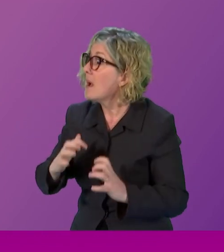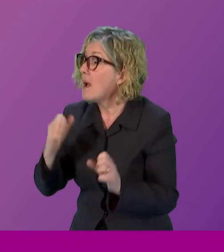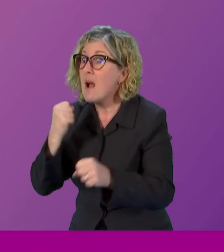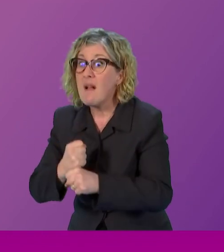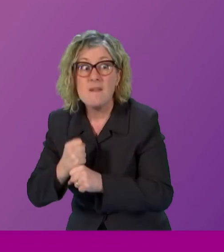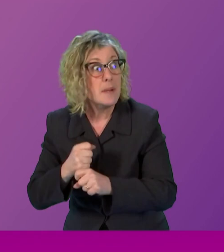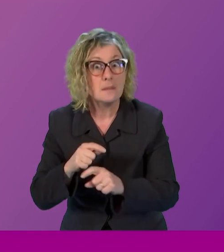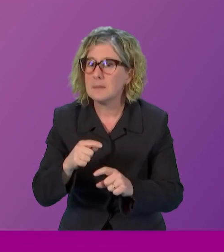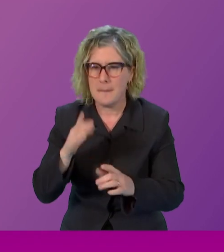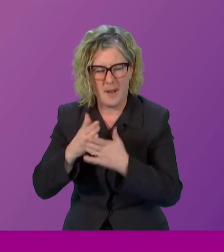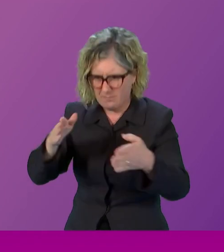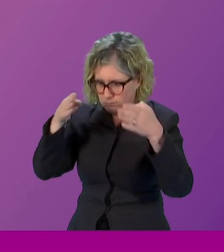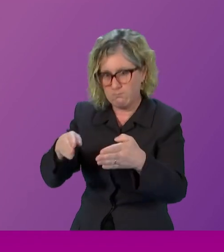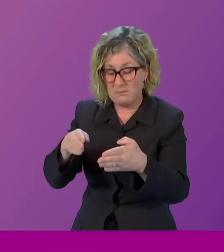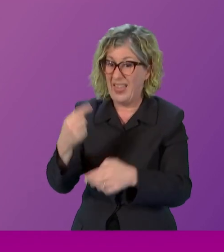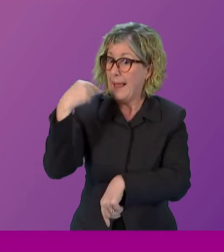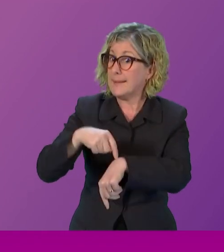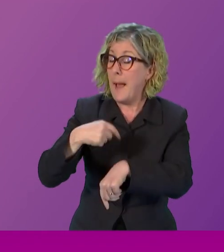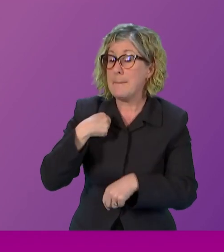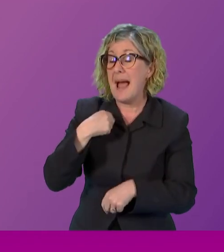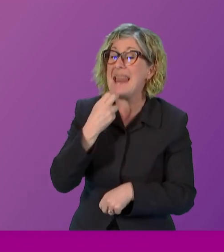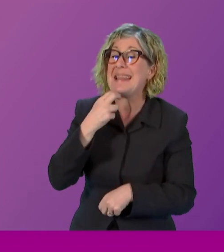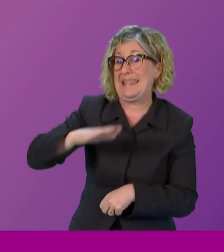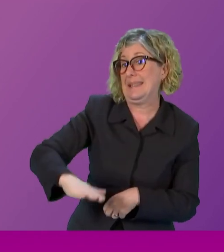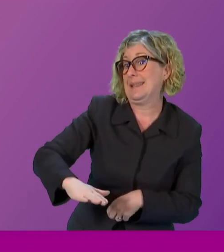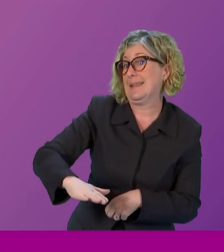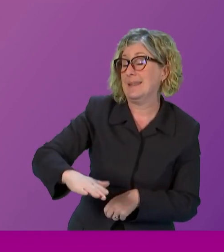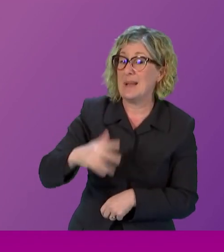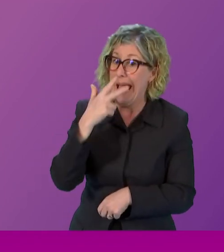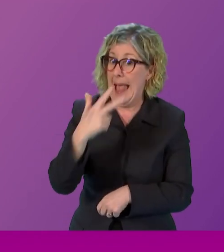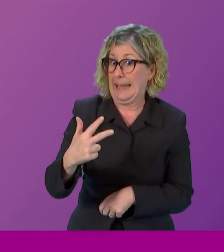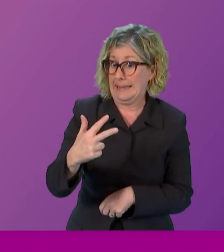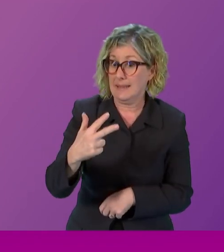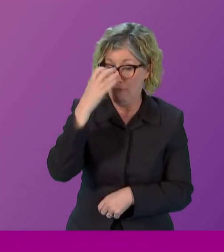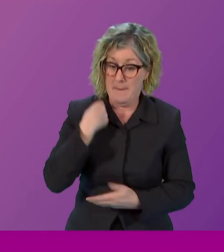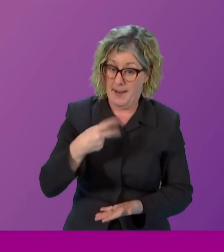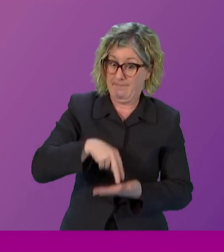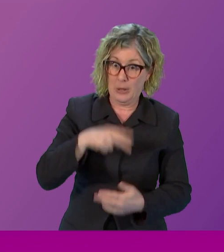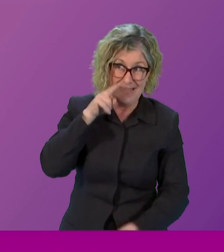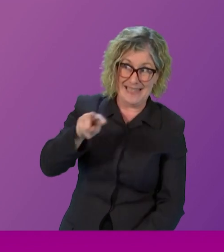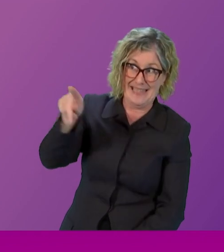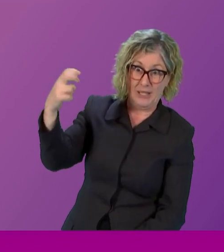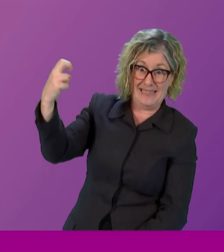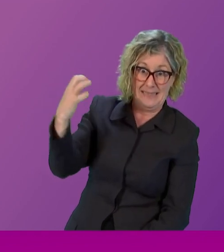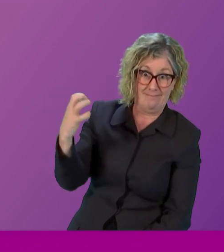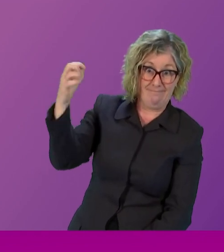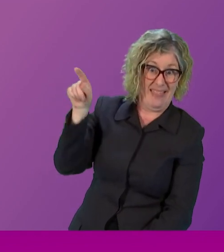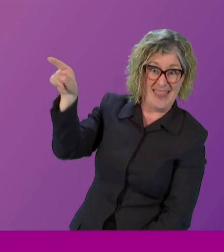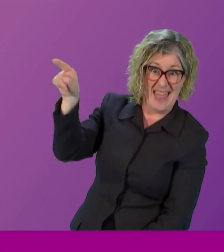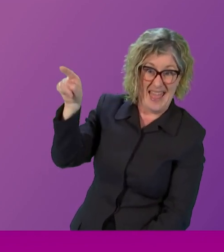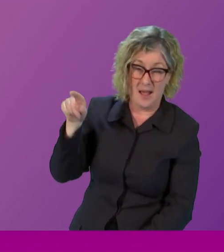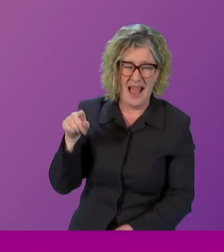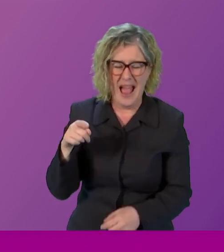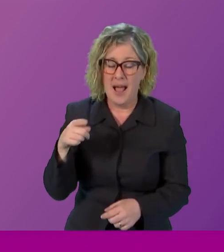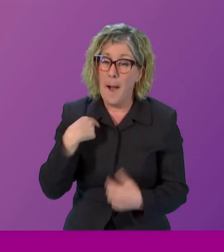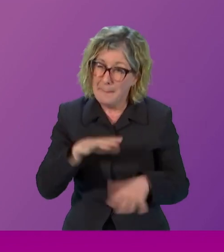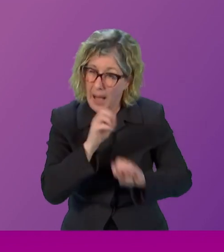niece was just eight years old at that time she was sitting up there in the gallery she doesn't believe me now I need to look at the